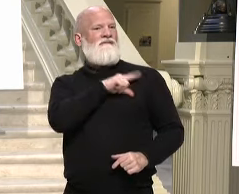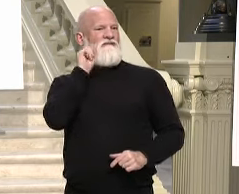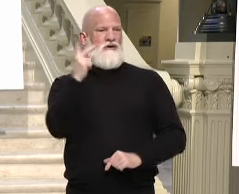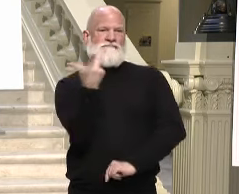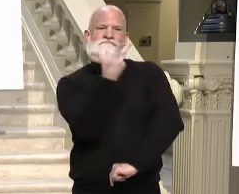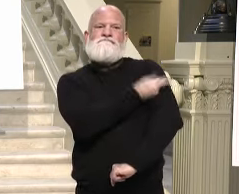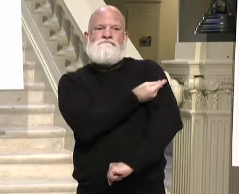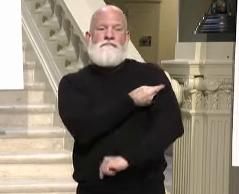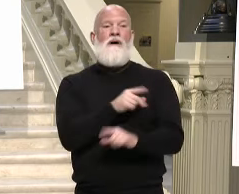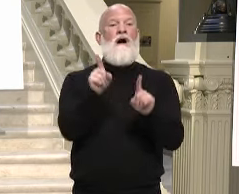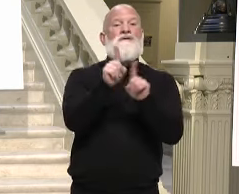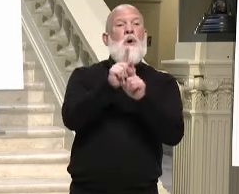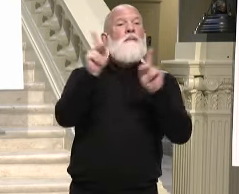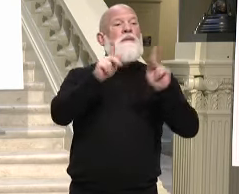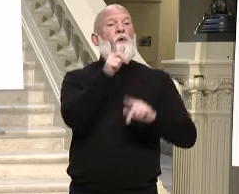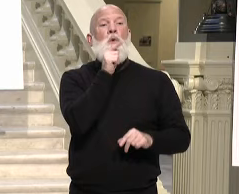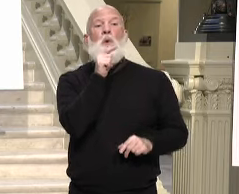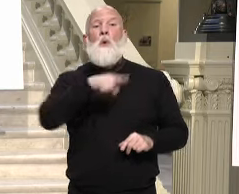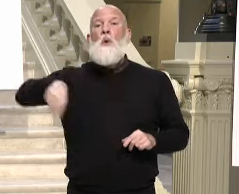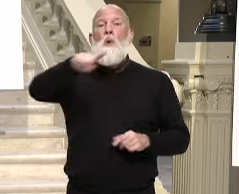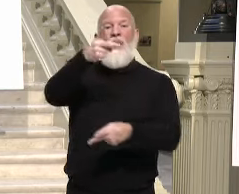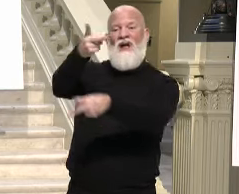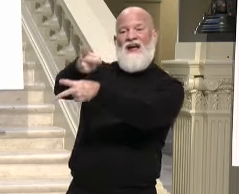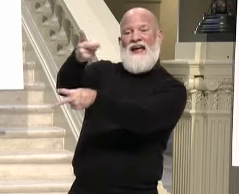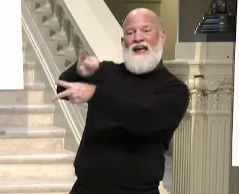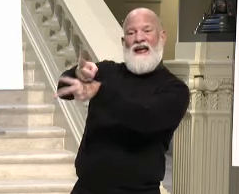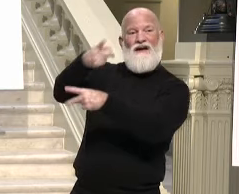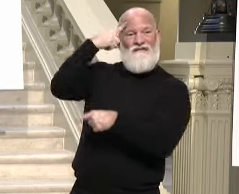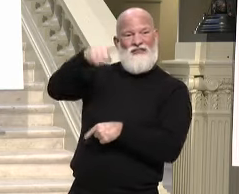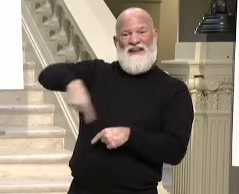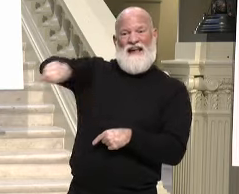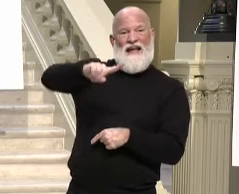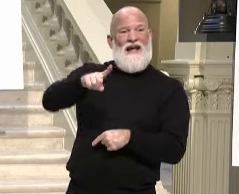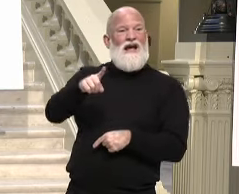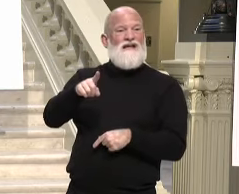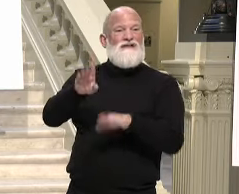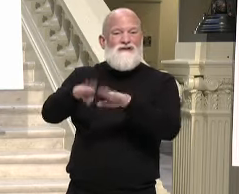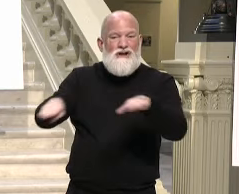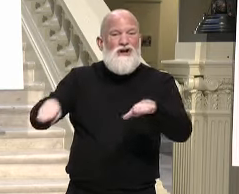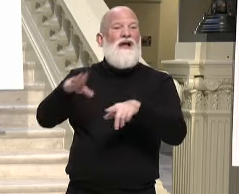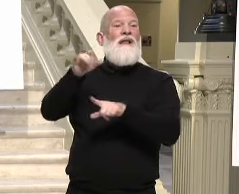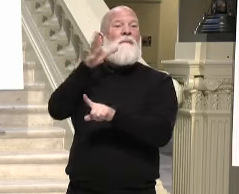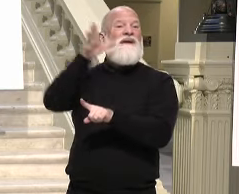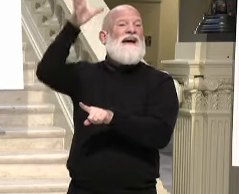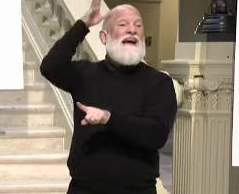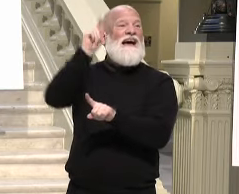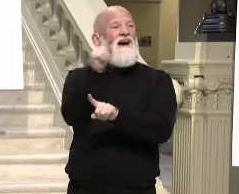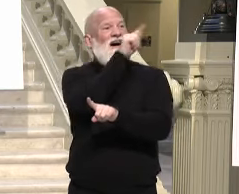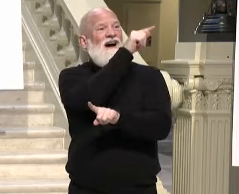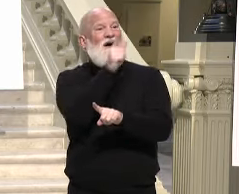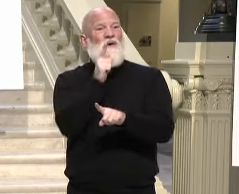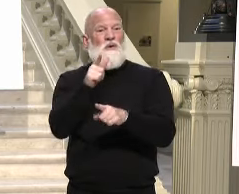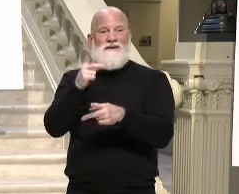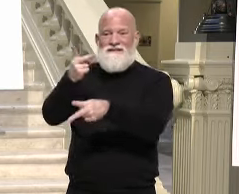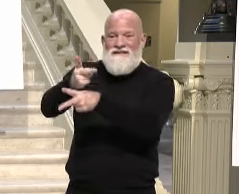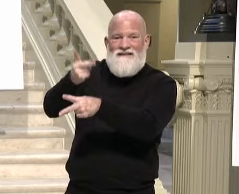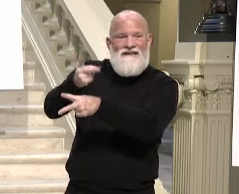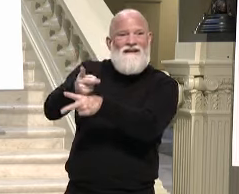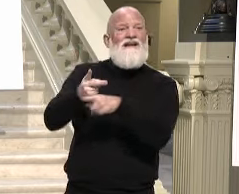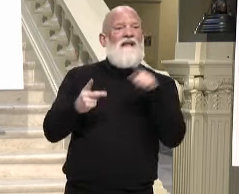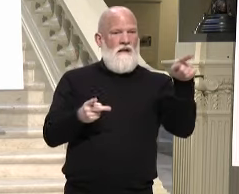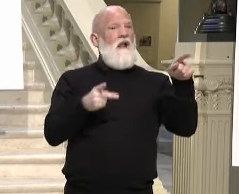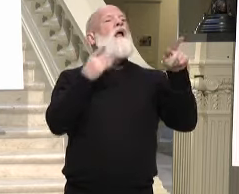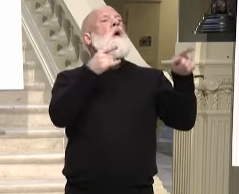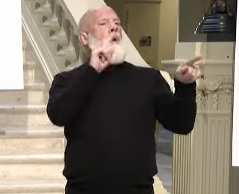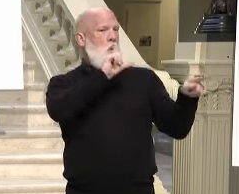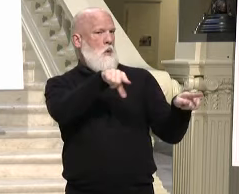children with severe complex medical conditions. And we felt this was important because they